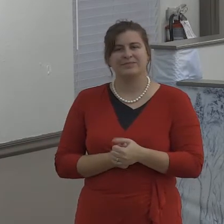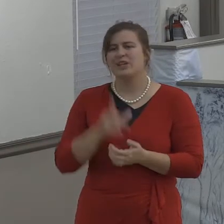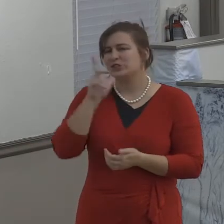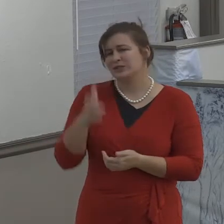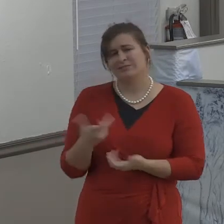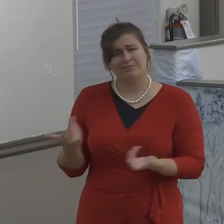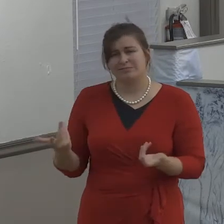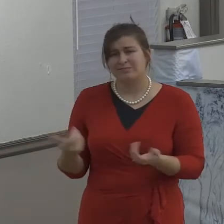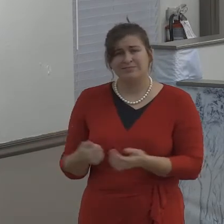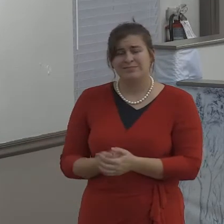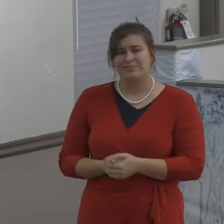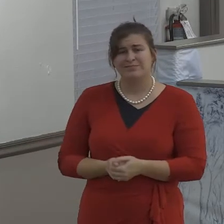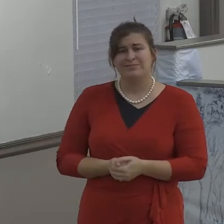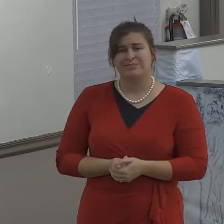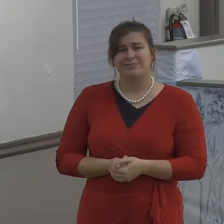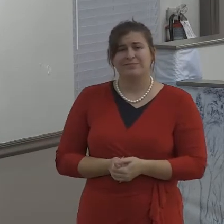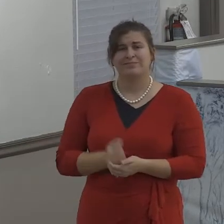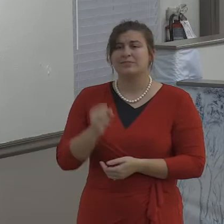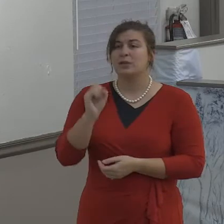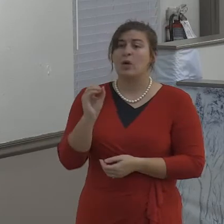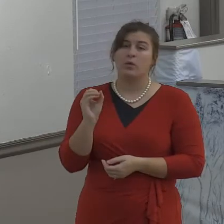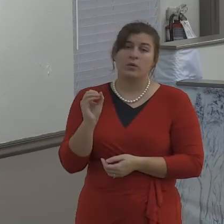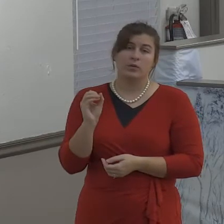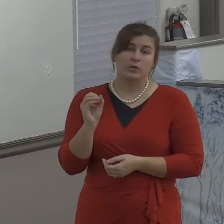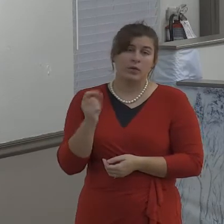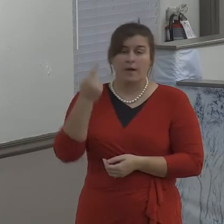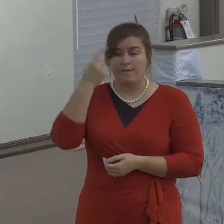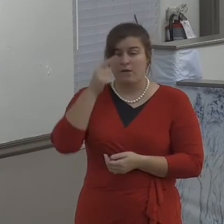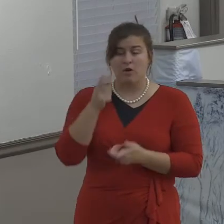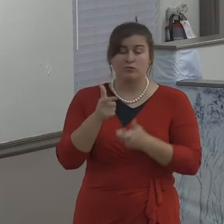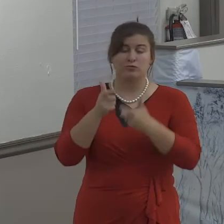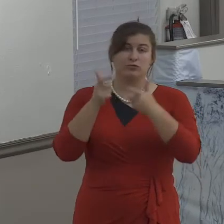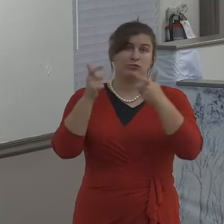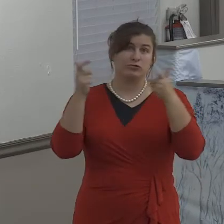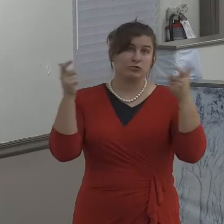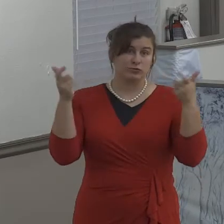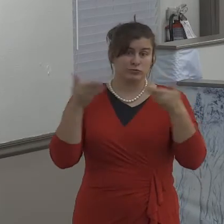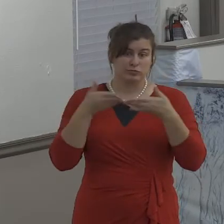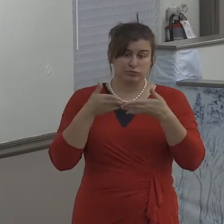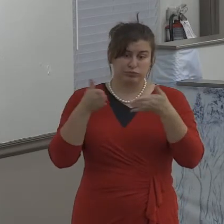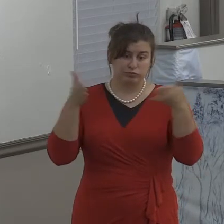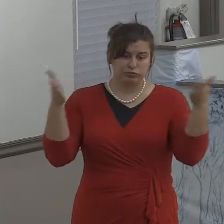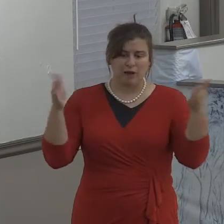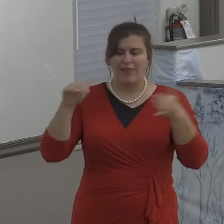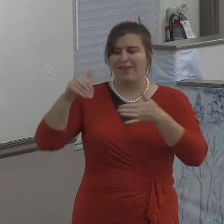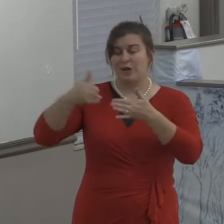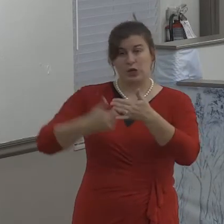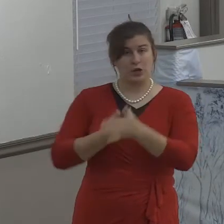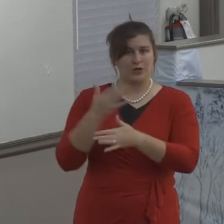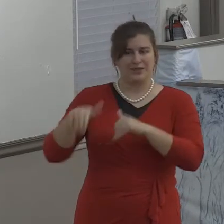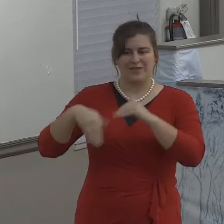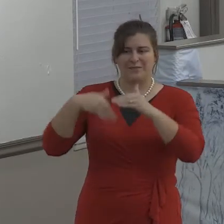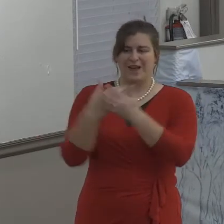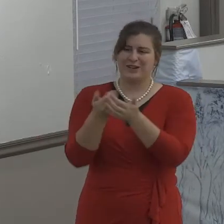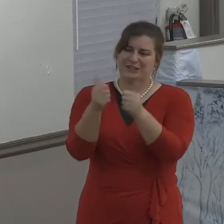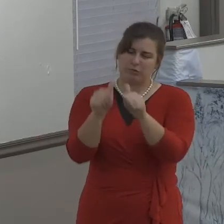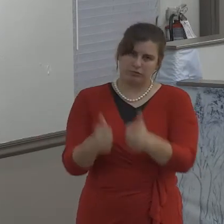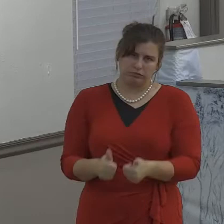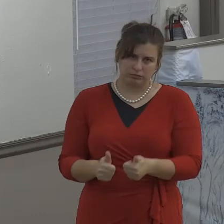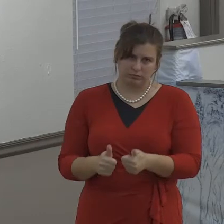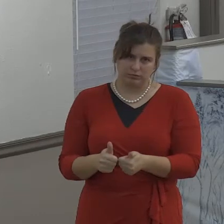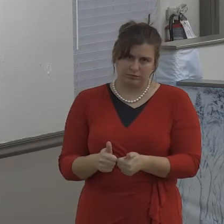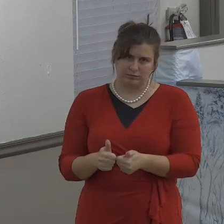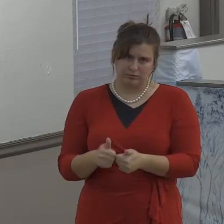marriage. And, uh, we've heard it mentioned already this evening, in the promo video, and from this pulpit, there's